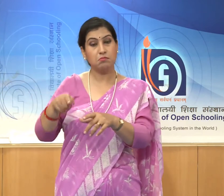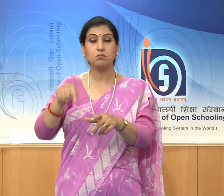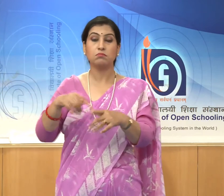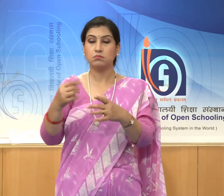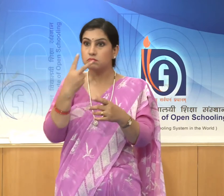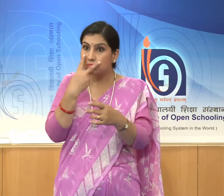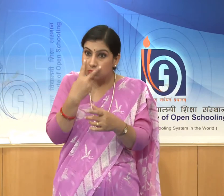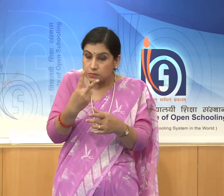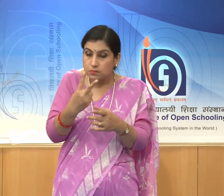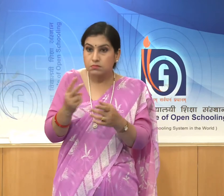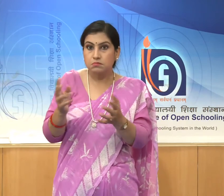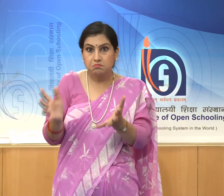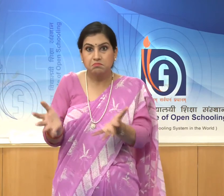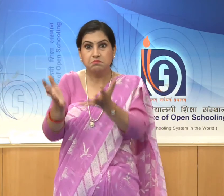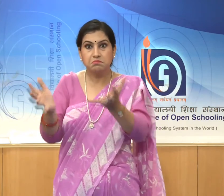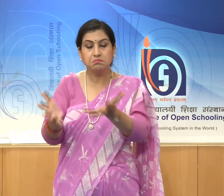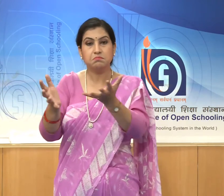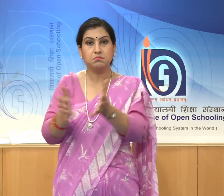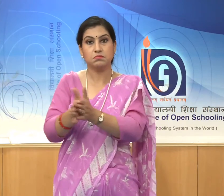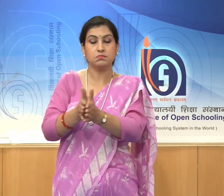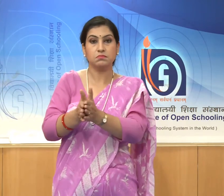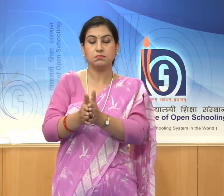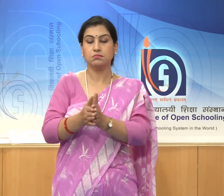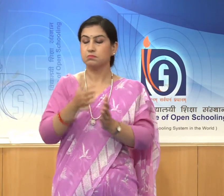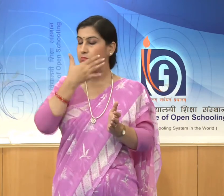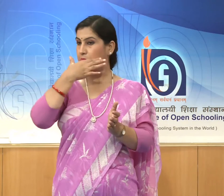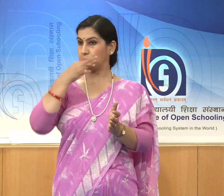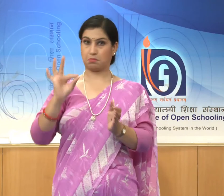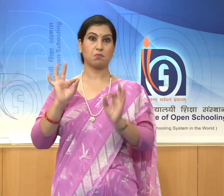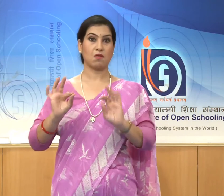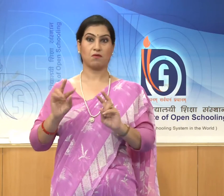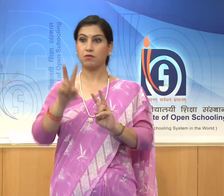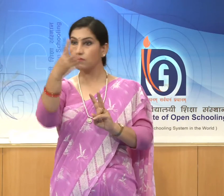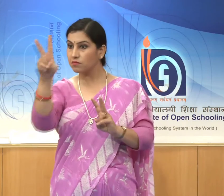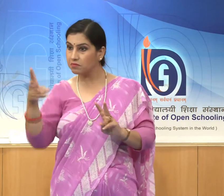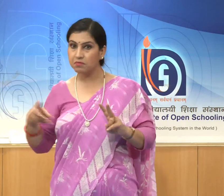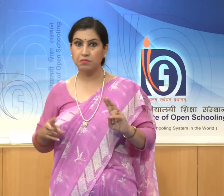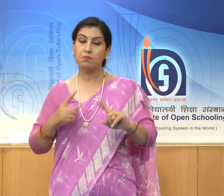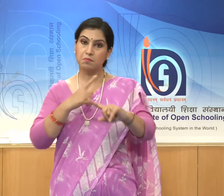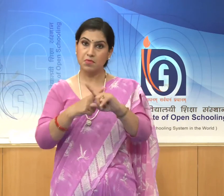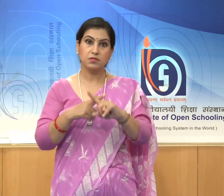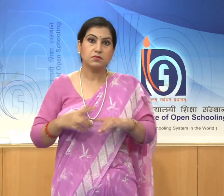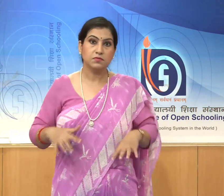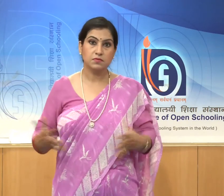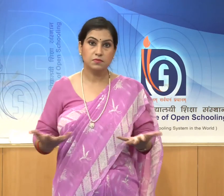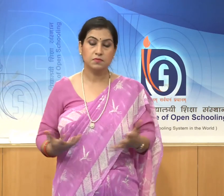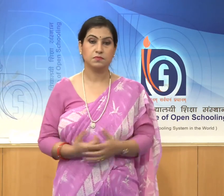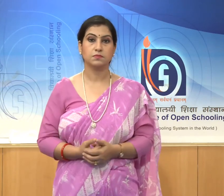beauty and aesthetic